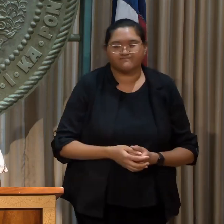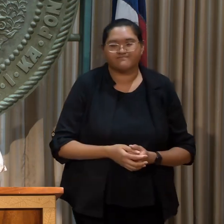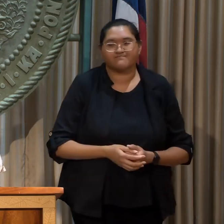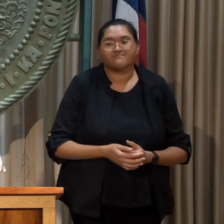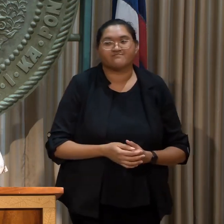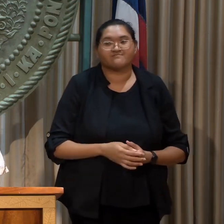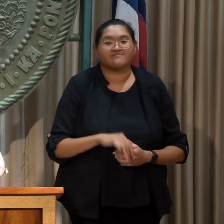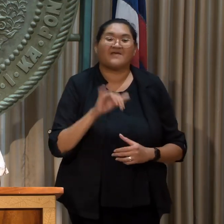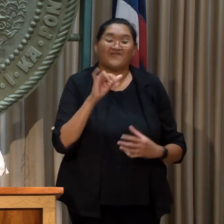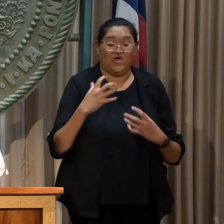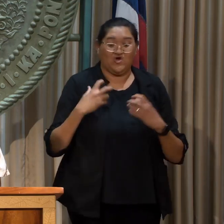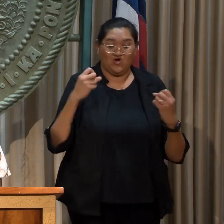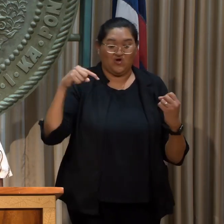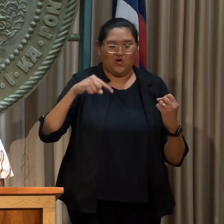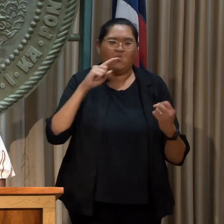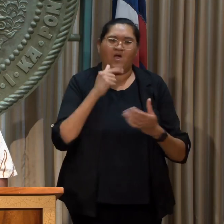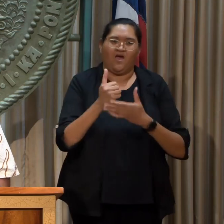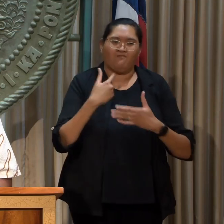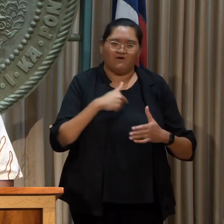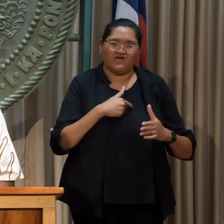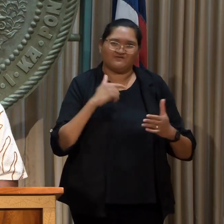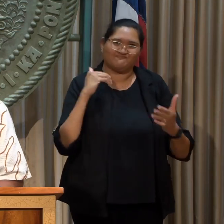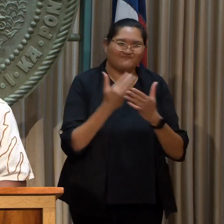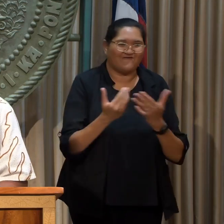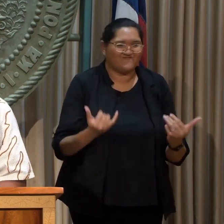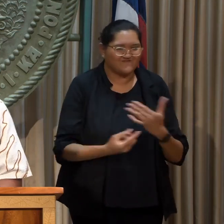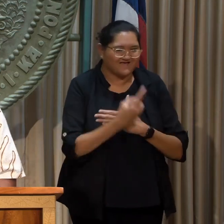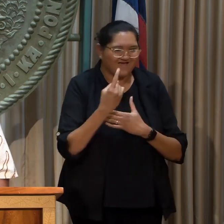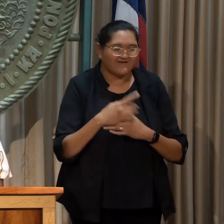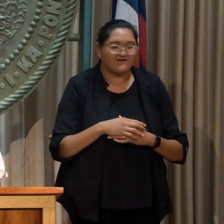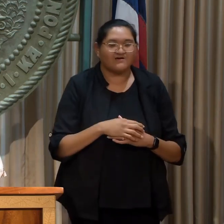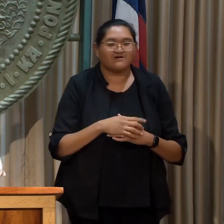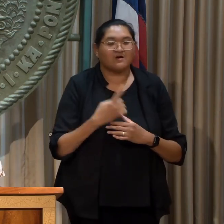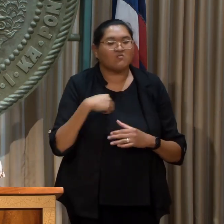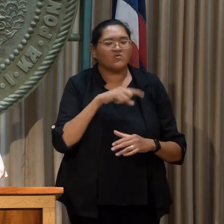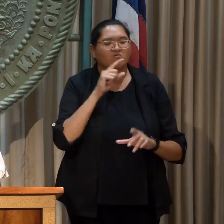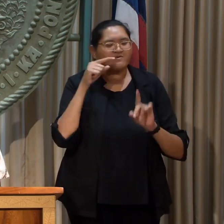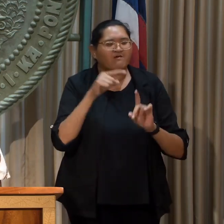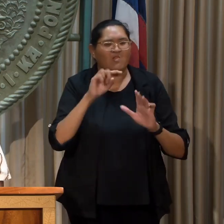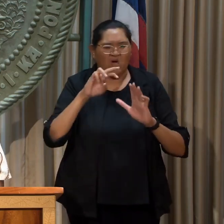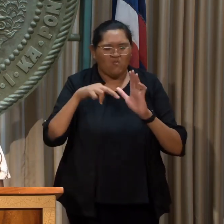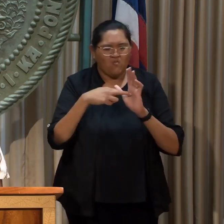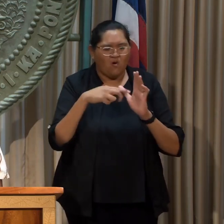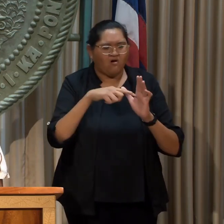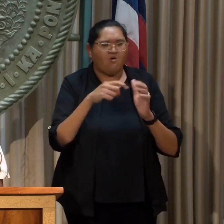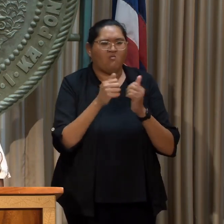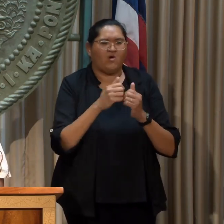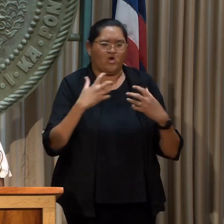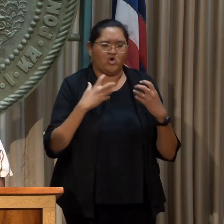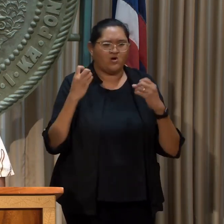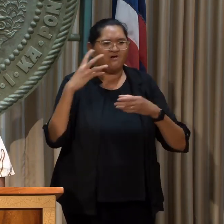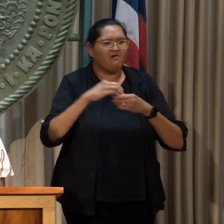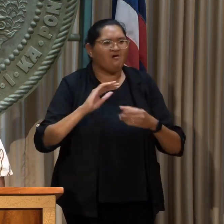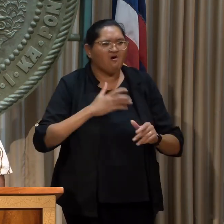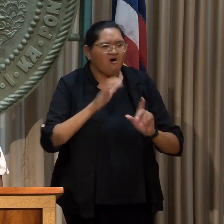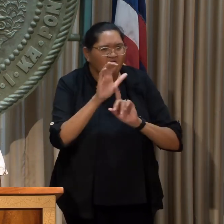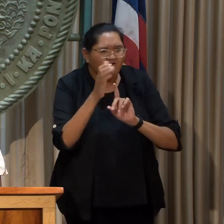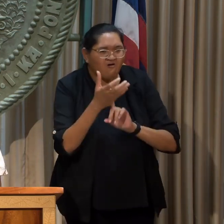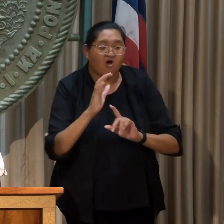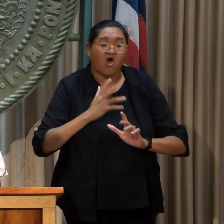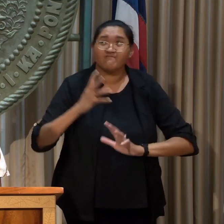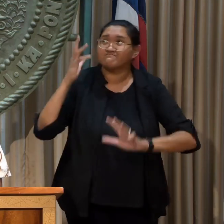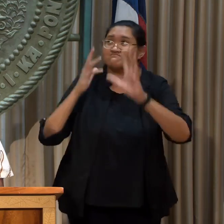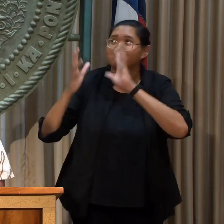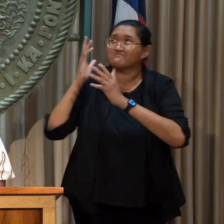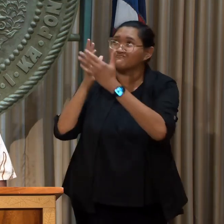Courage is what got us here, and we don't speak enough about the role of courage in our culture. Our elders